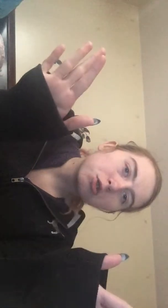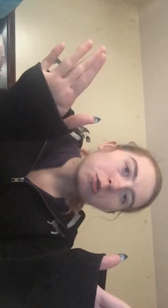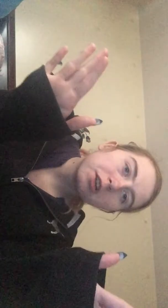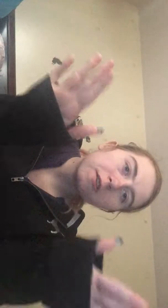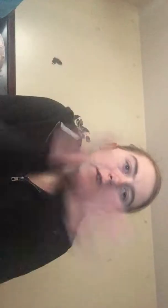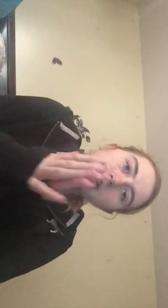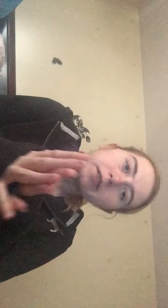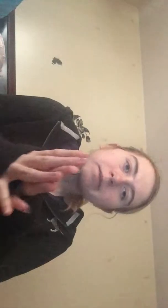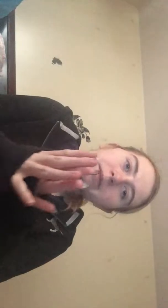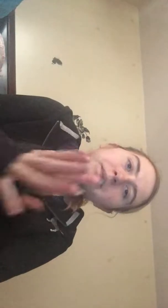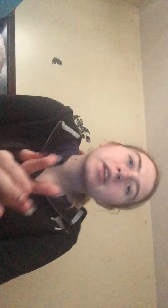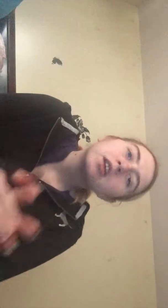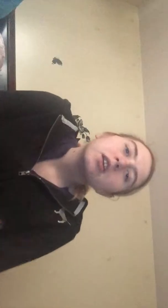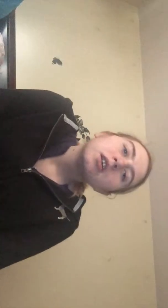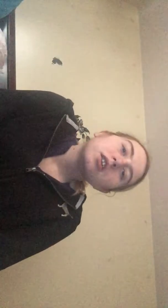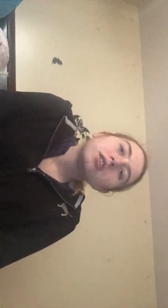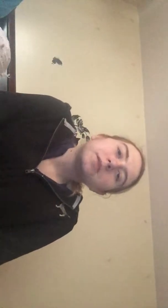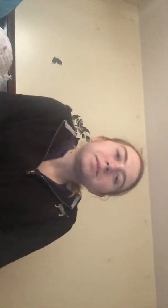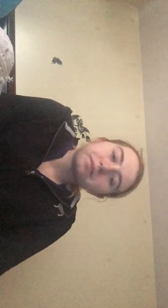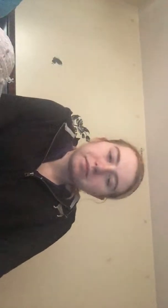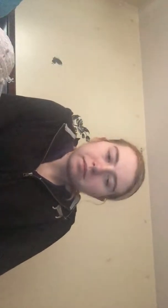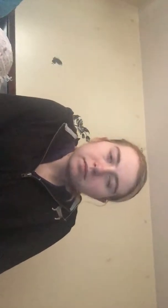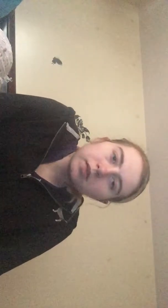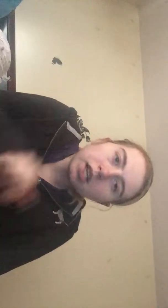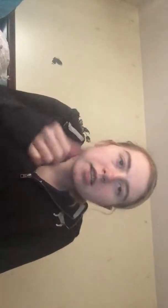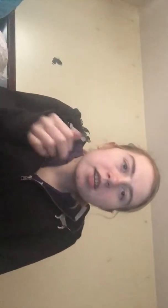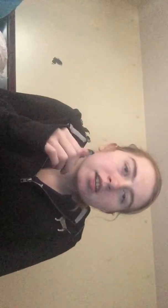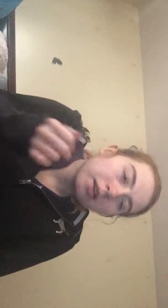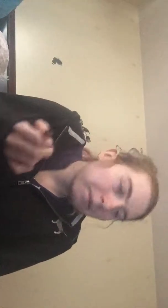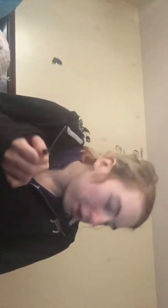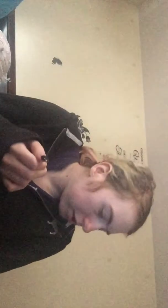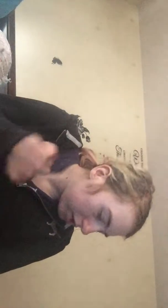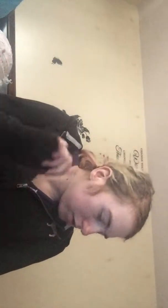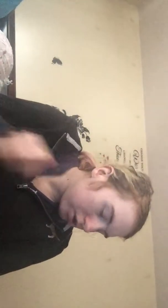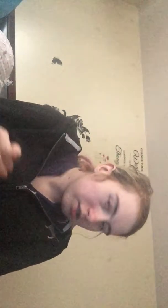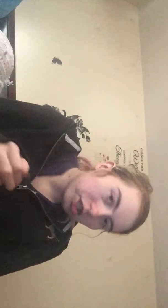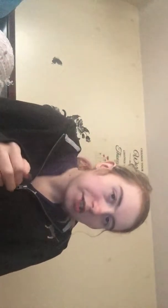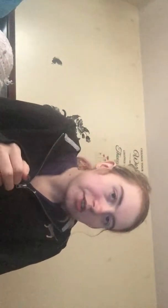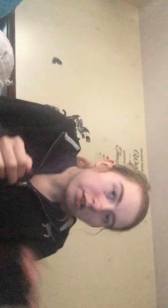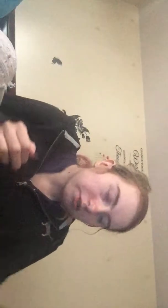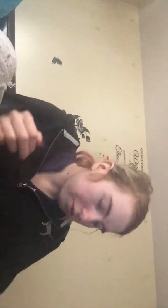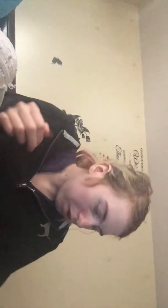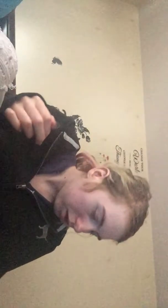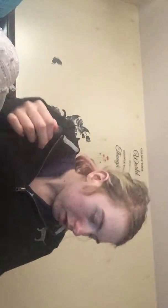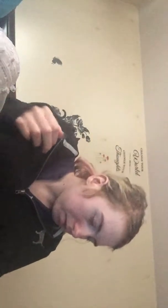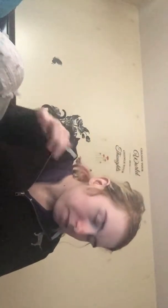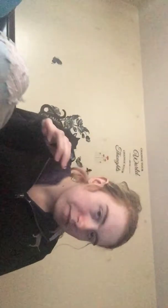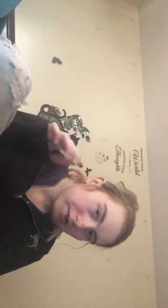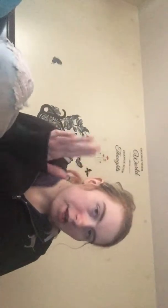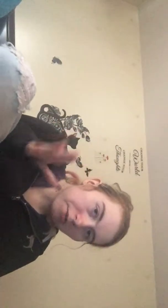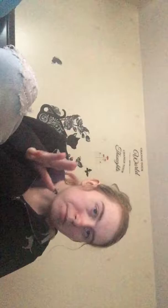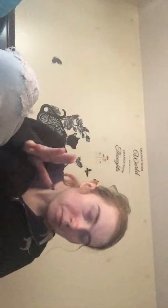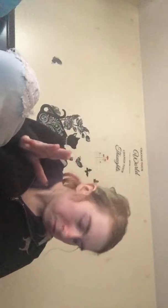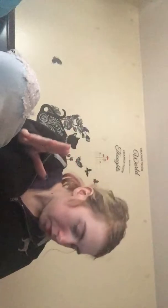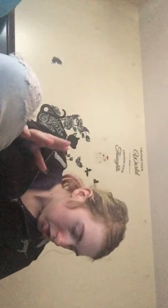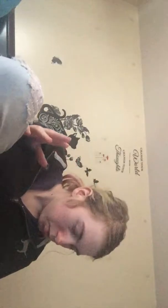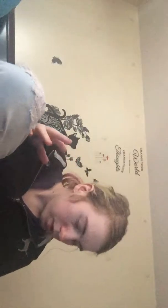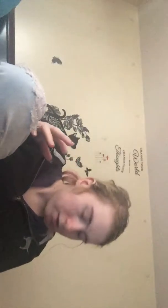so terrifying um and I think he had the chainsaw or something like that I don't remember which one